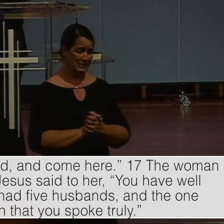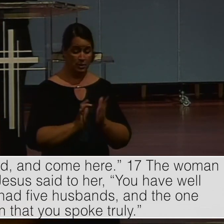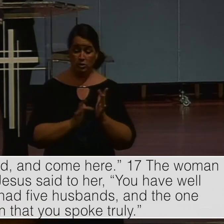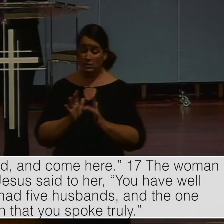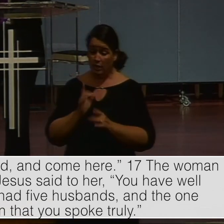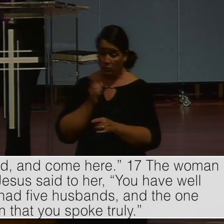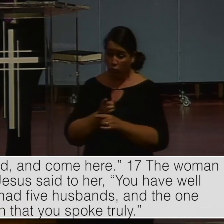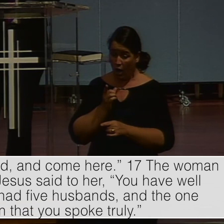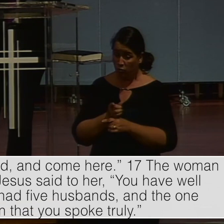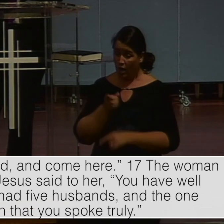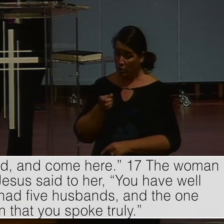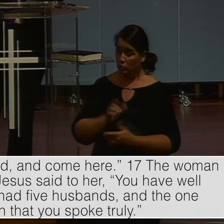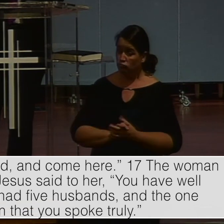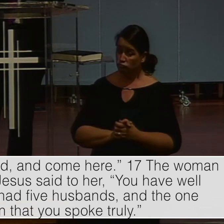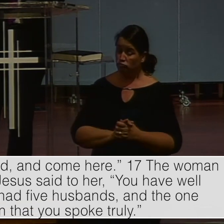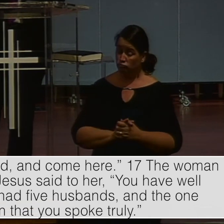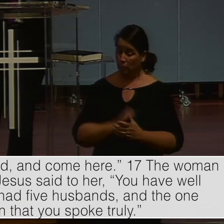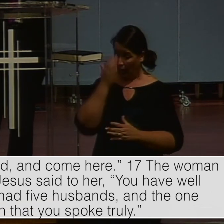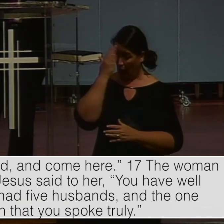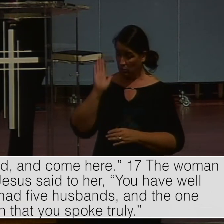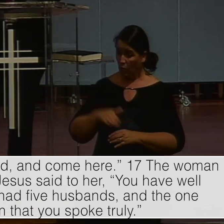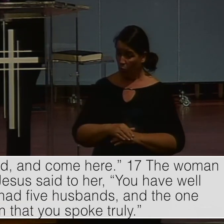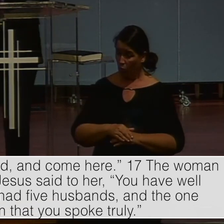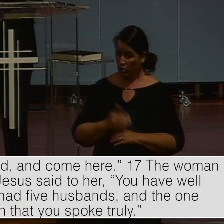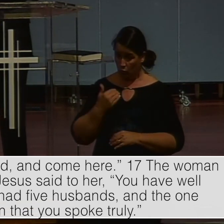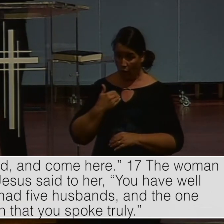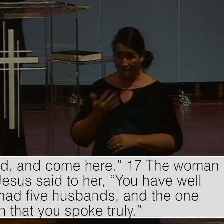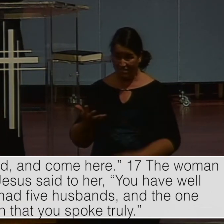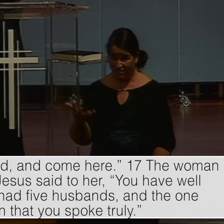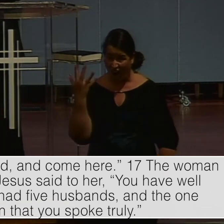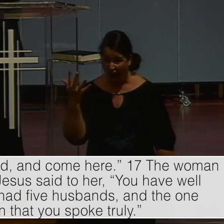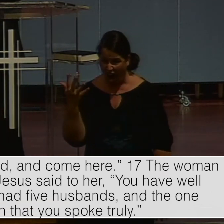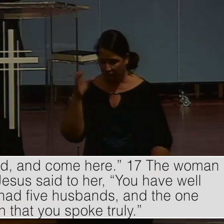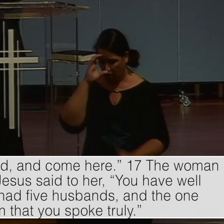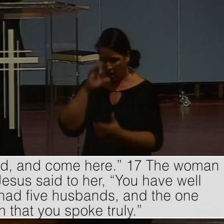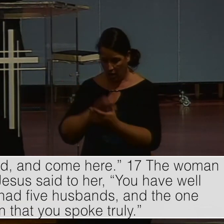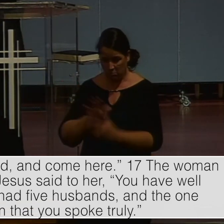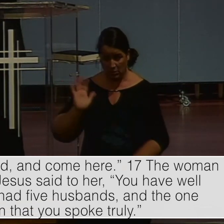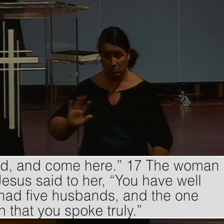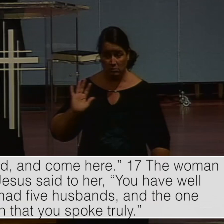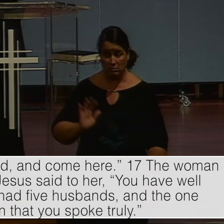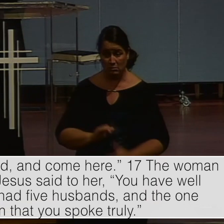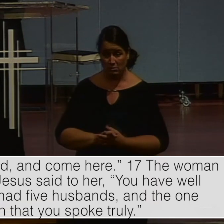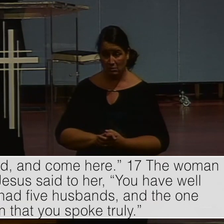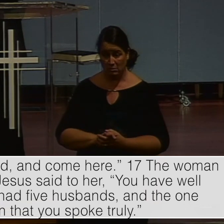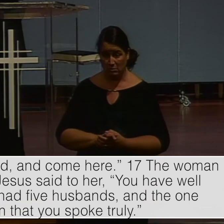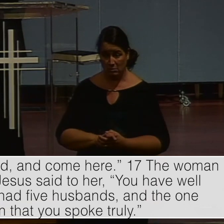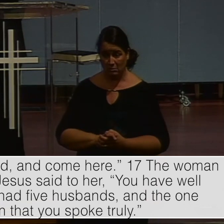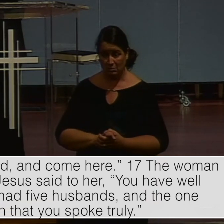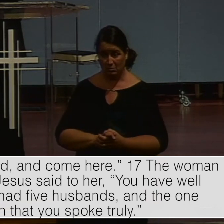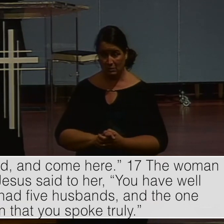Jesus said to her. For you have well said. I have no husband. For you have had five husbands. And the one.